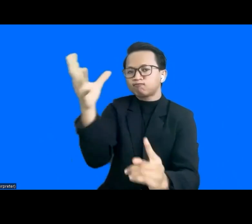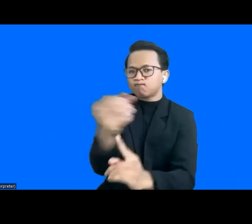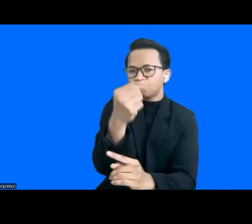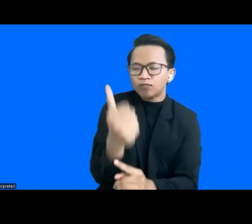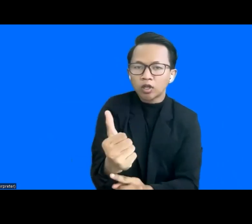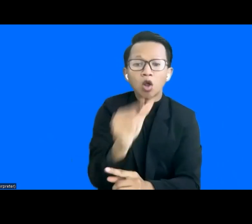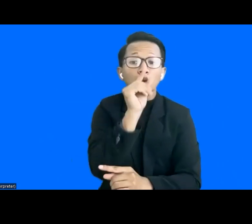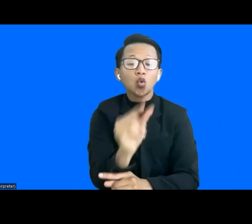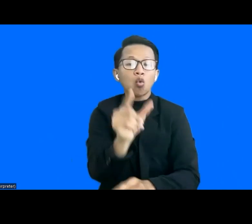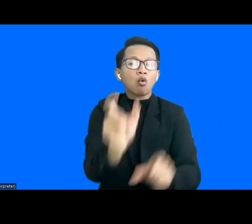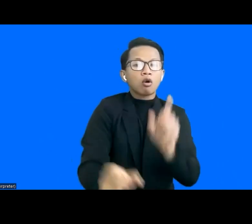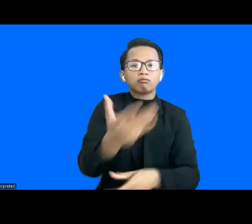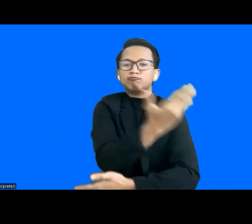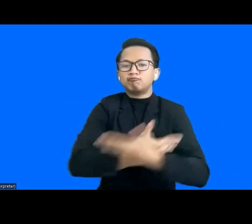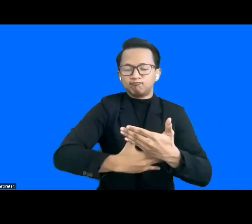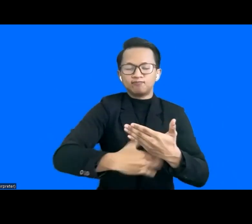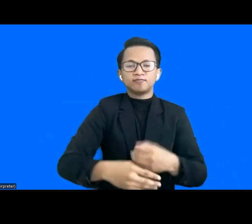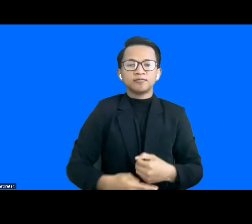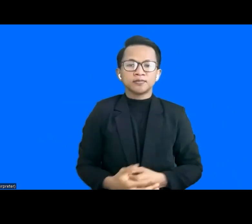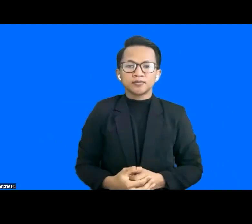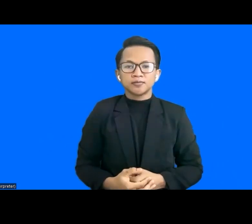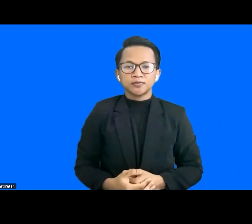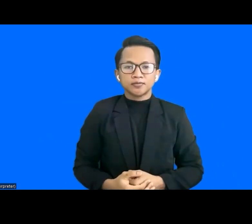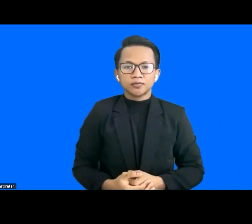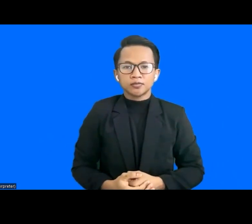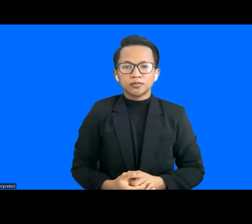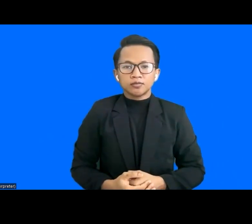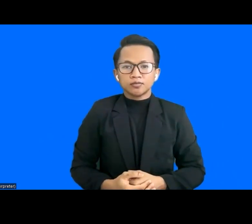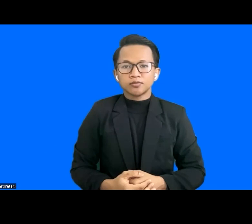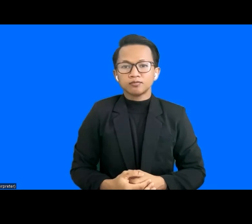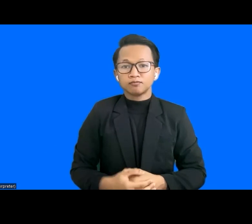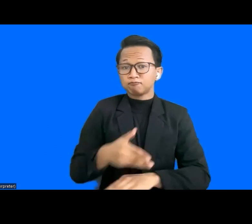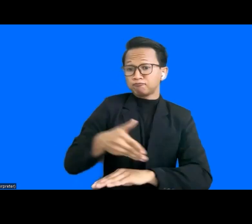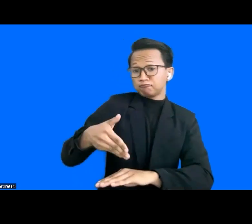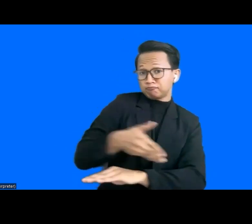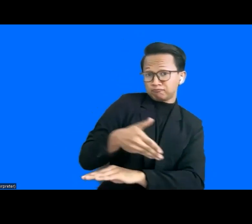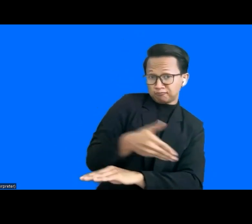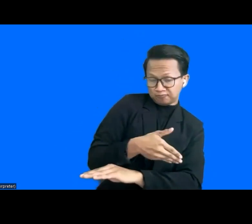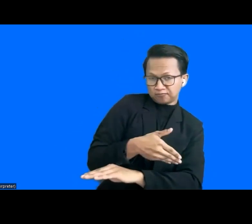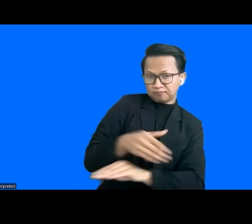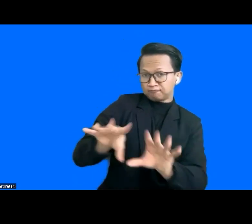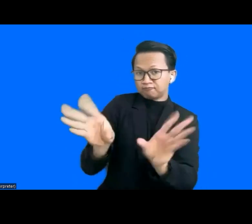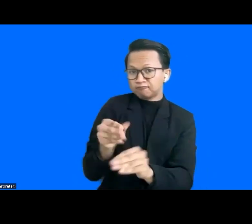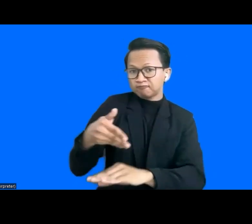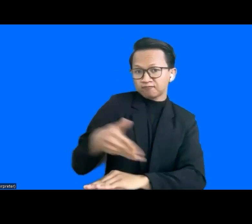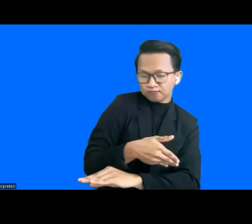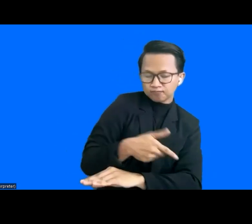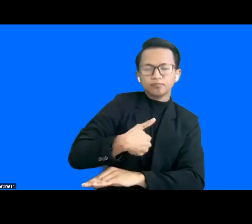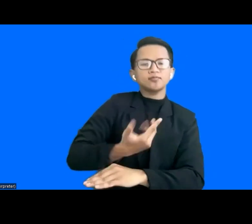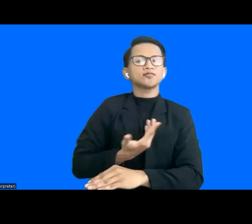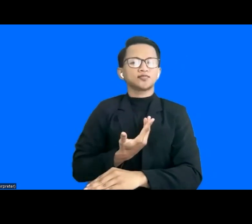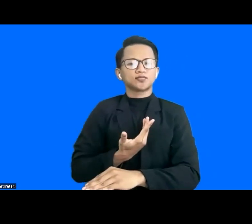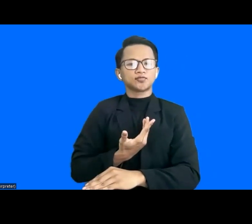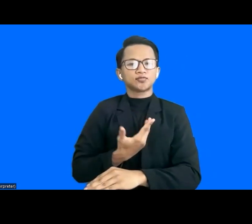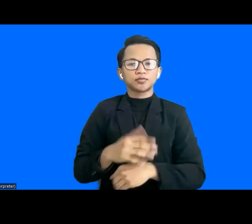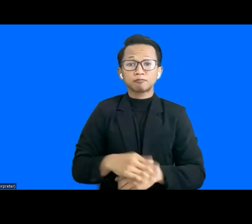development and policy practices. So before I conclude this afternoon, I wanted to take the opportunity to commend the